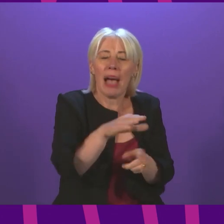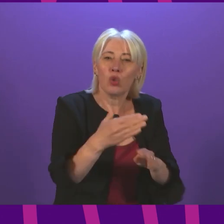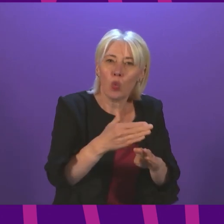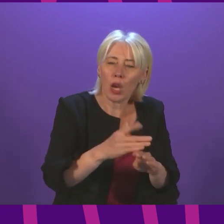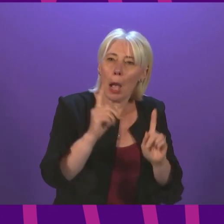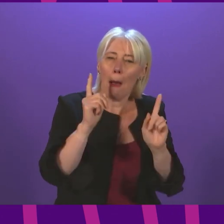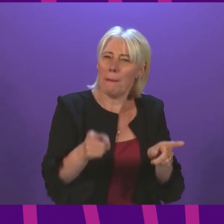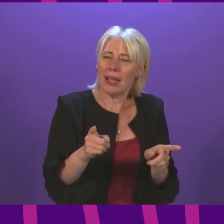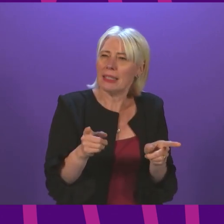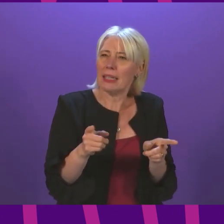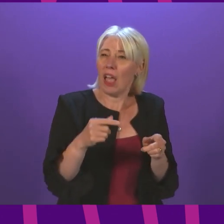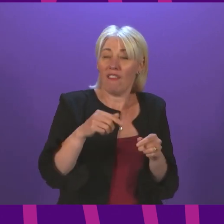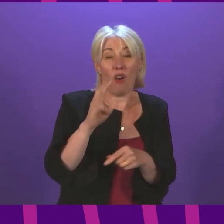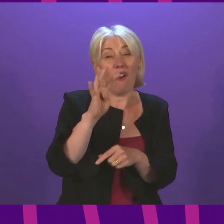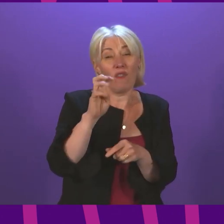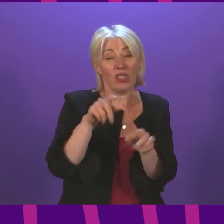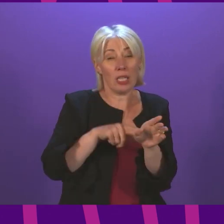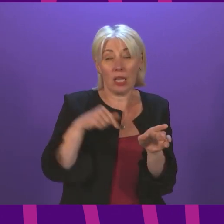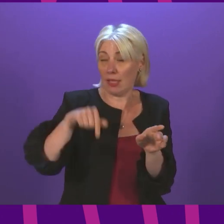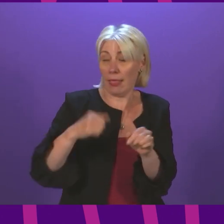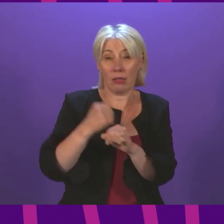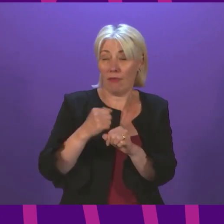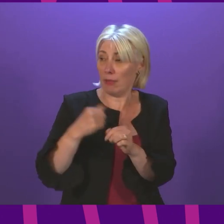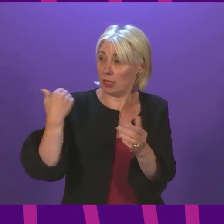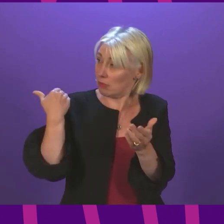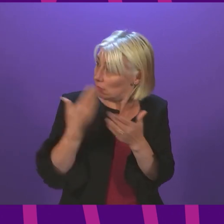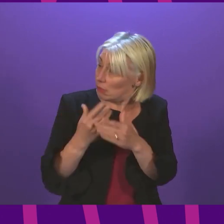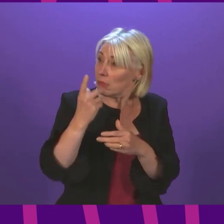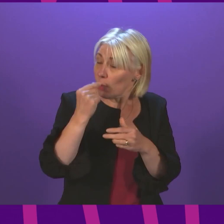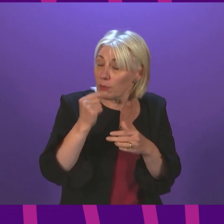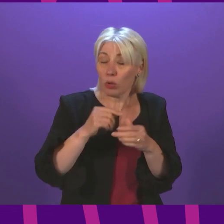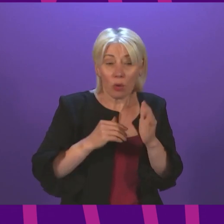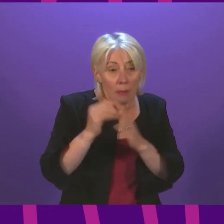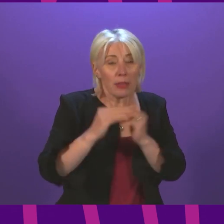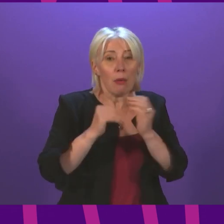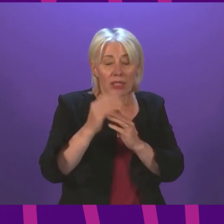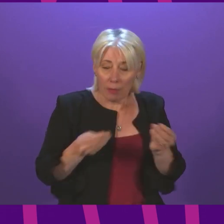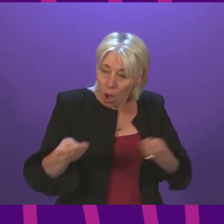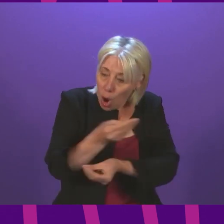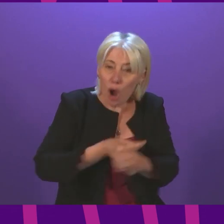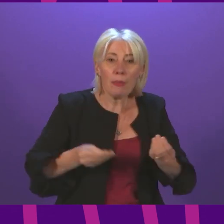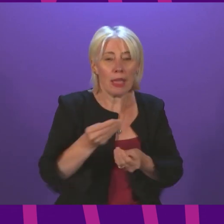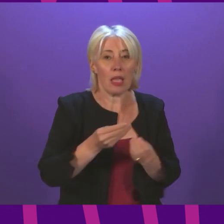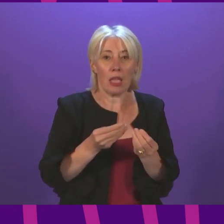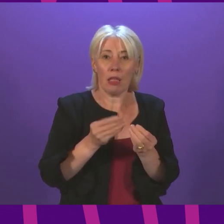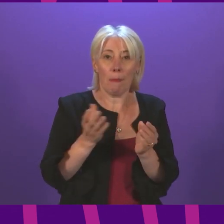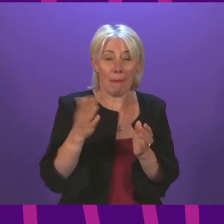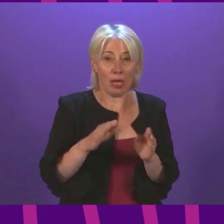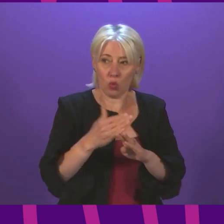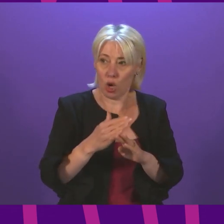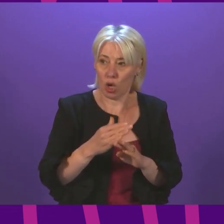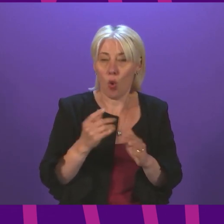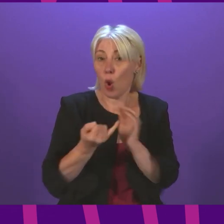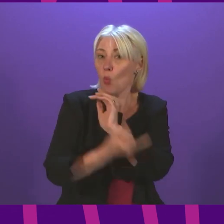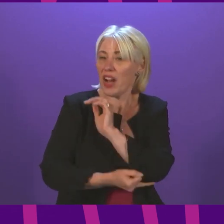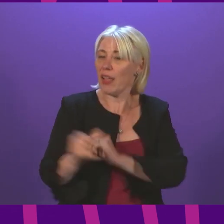this government over 14 years to do just that, to build the economy that we need. We are far weaker as a country, as a community, than we should be.